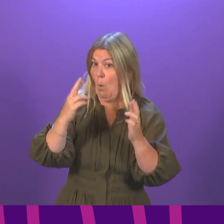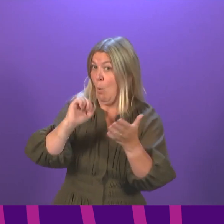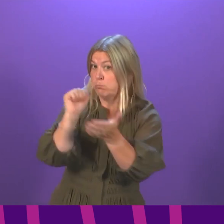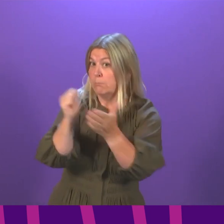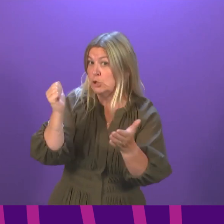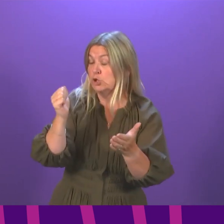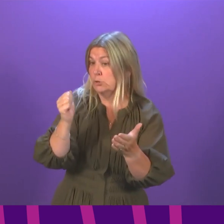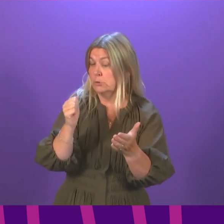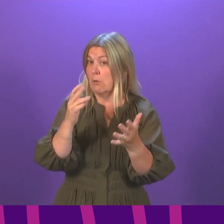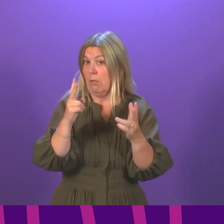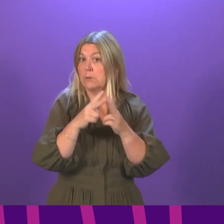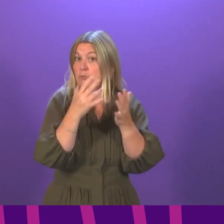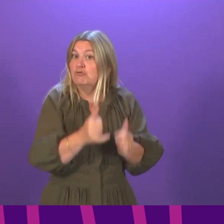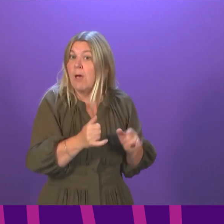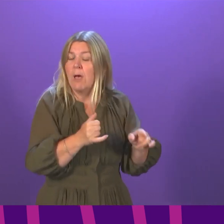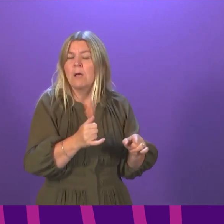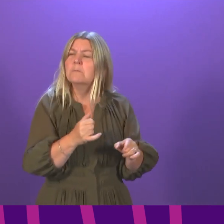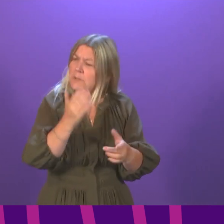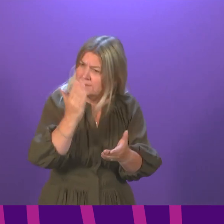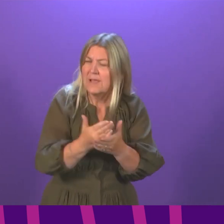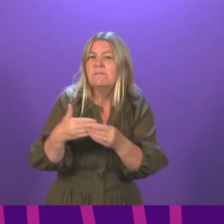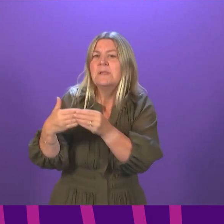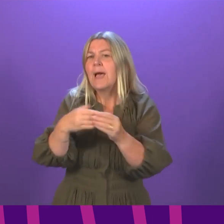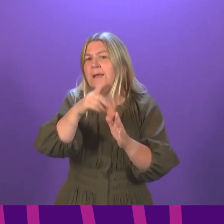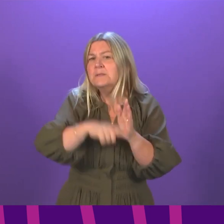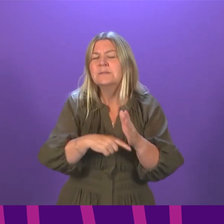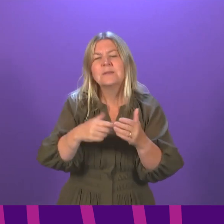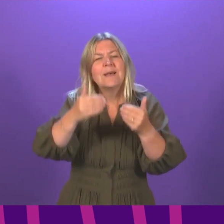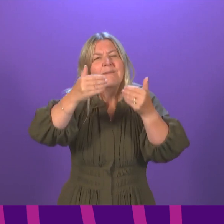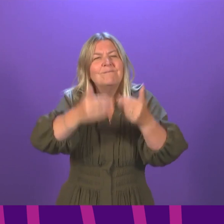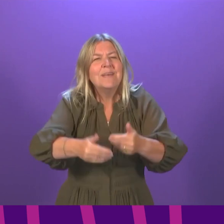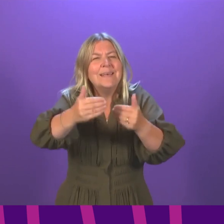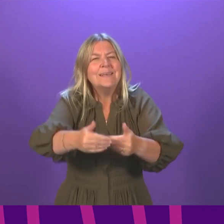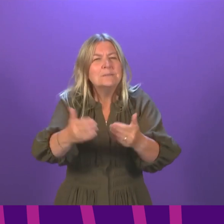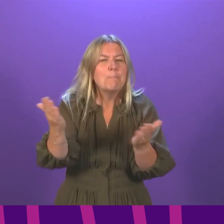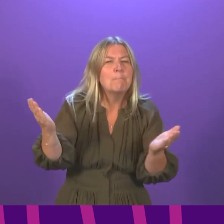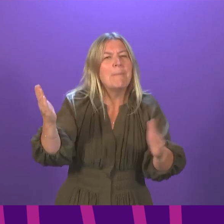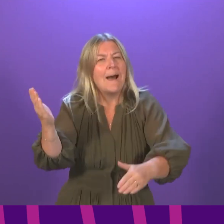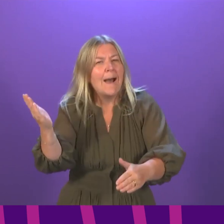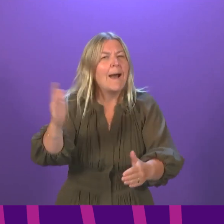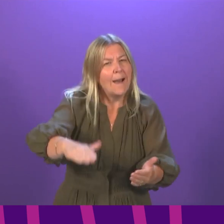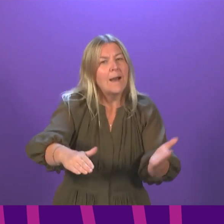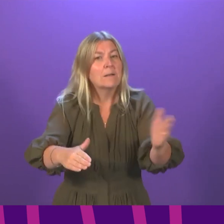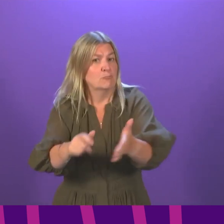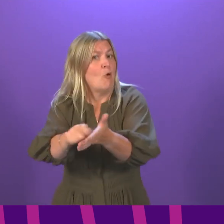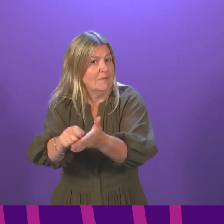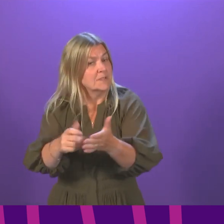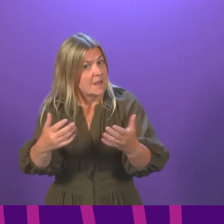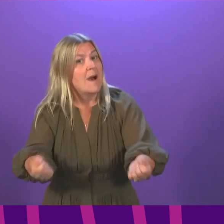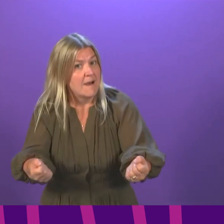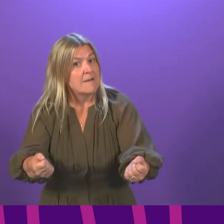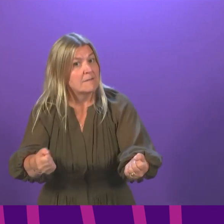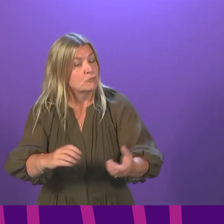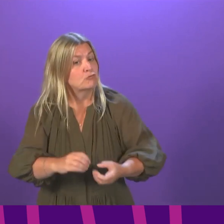guidance on the phased return to offices, and we will continue to work with businesses and with sectors